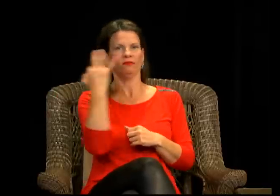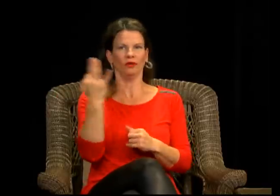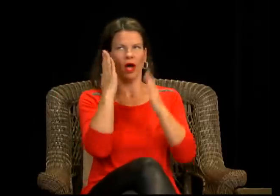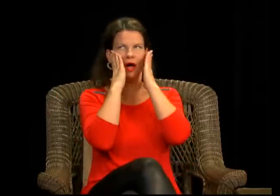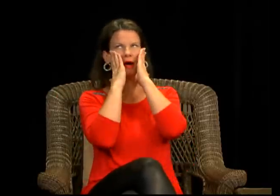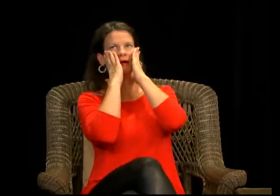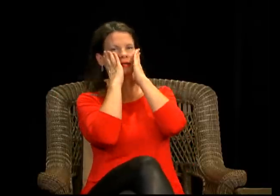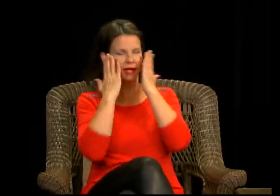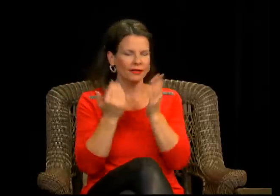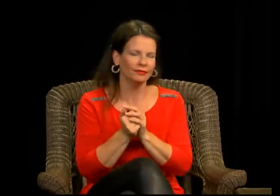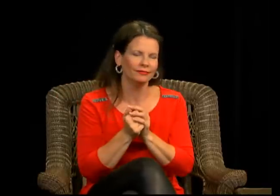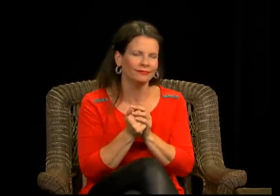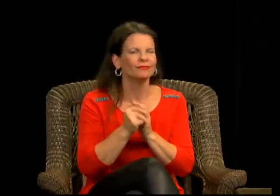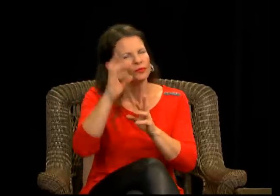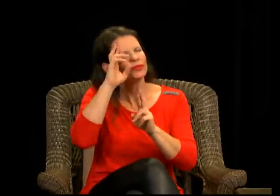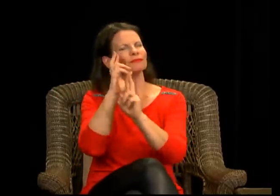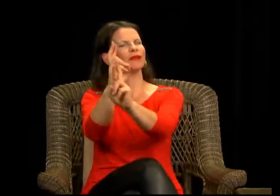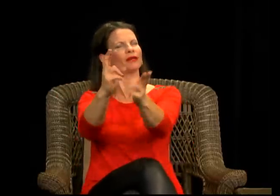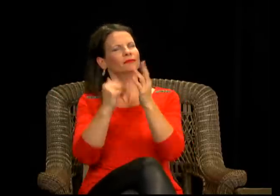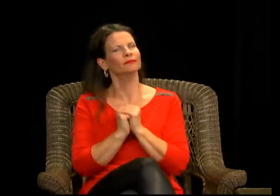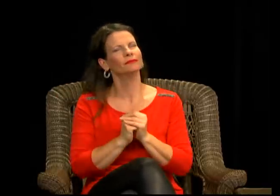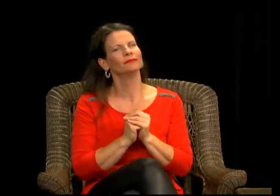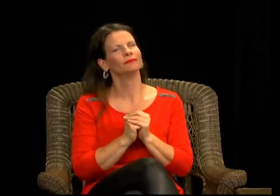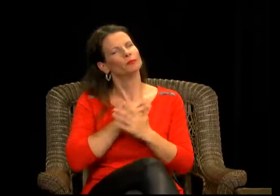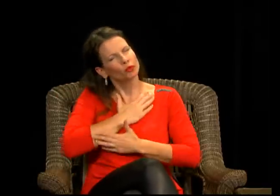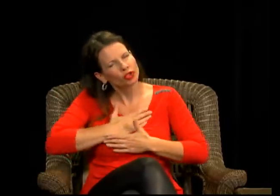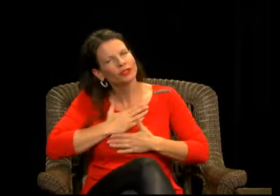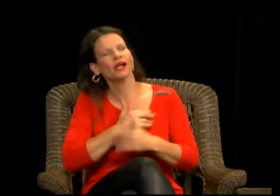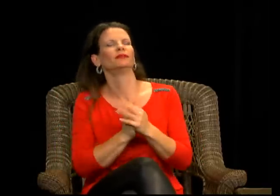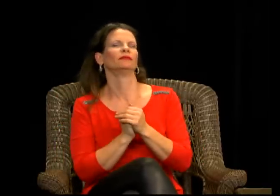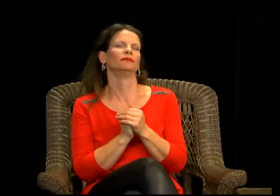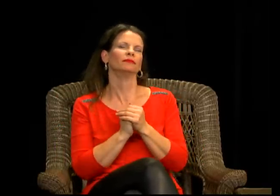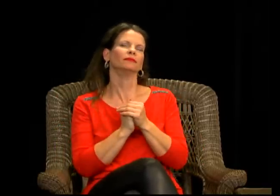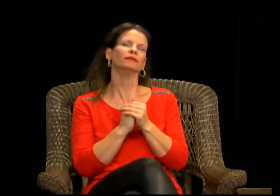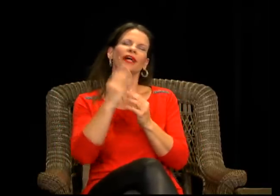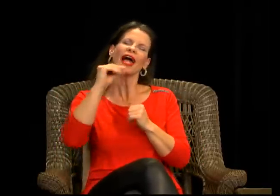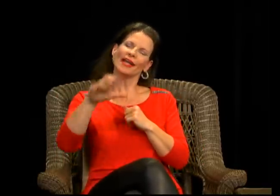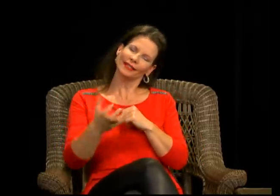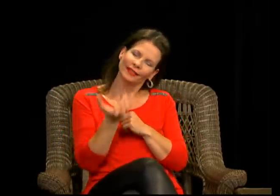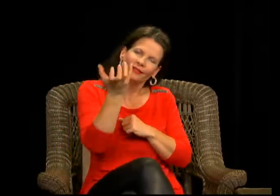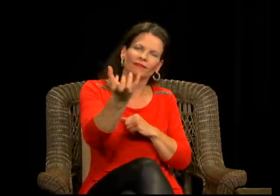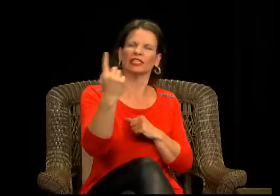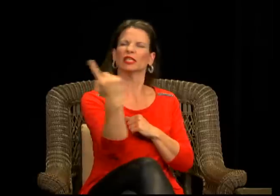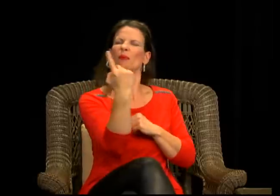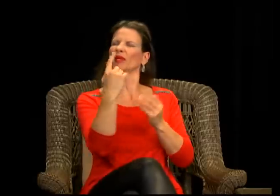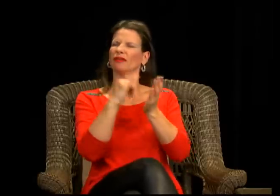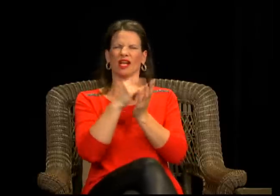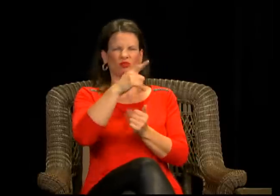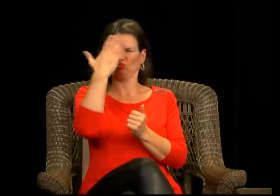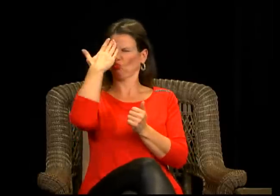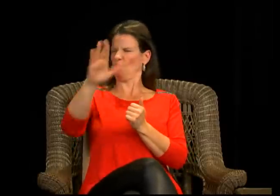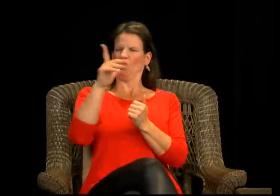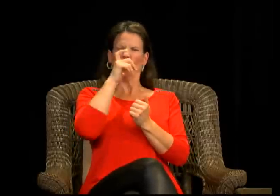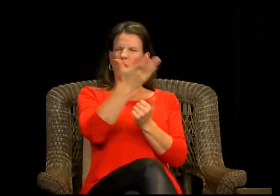People get so crazy around holiday season, like on Black Friday for example, it gets so crazy and busy and people just